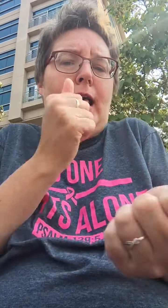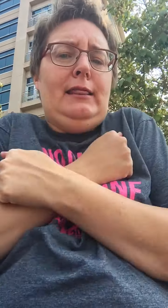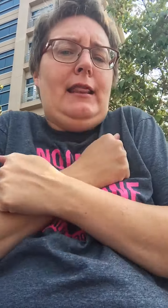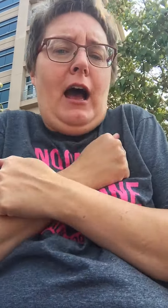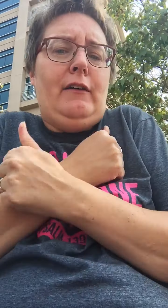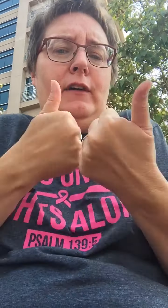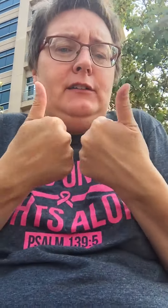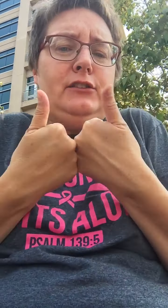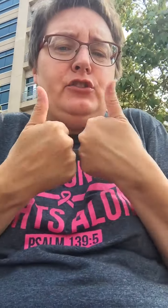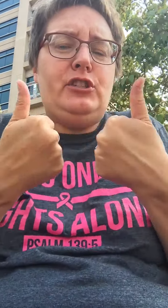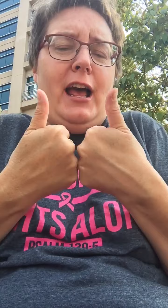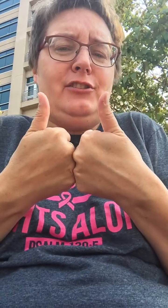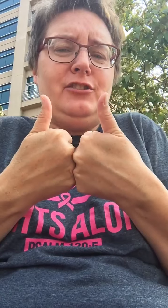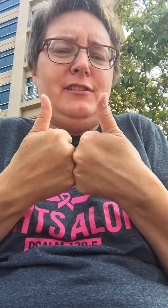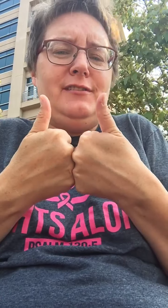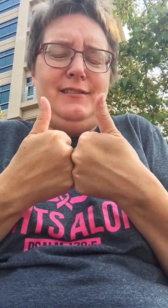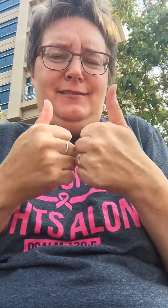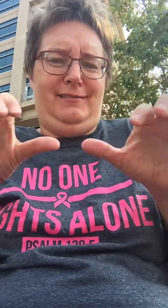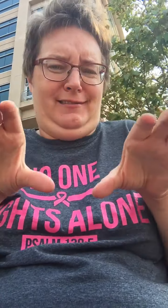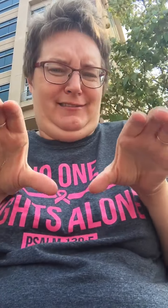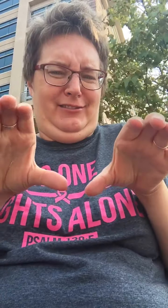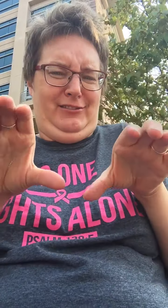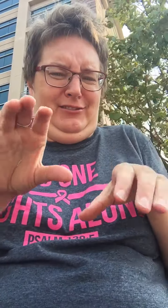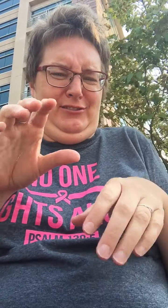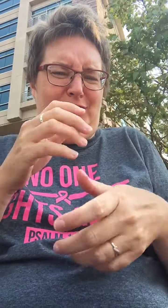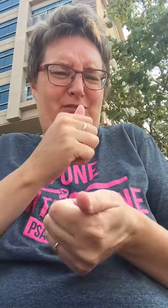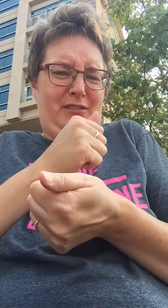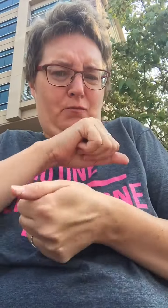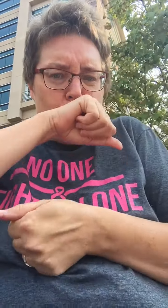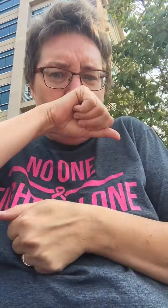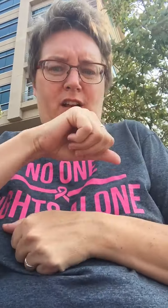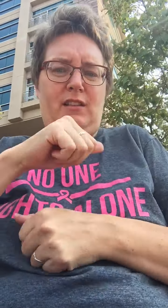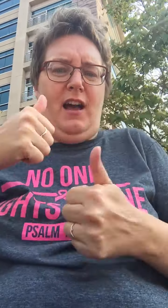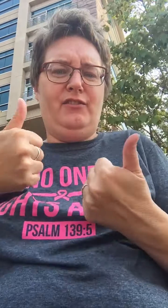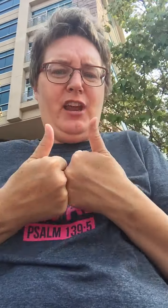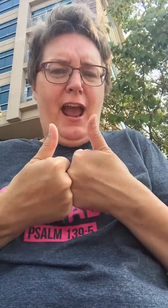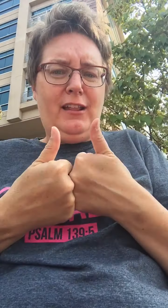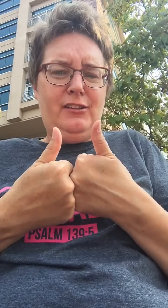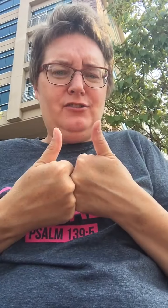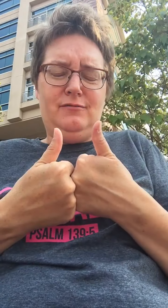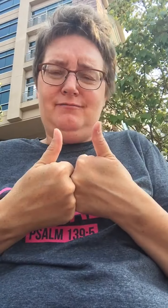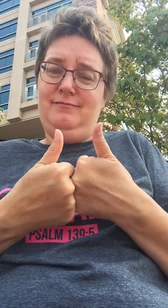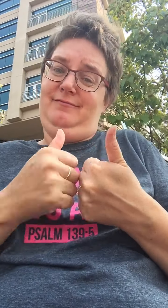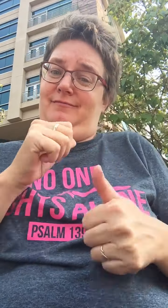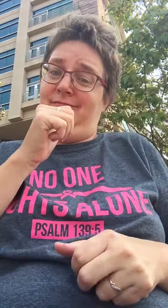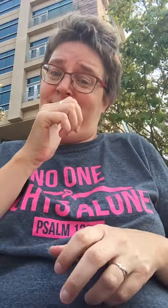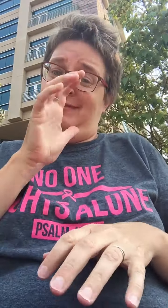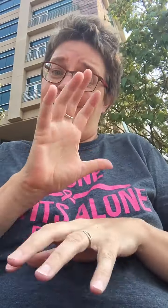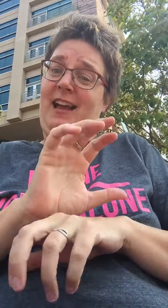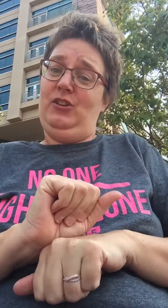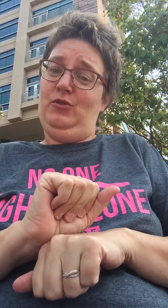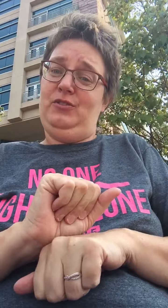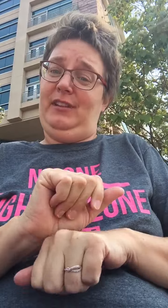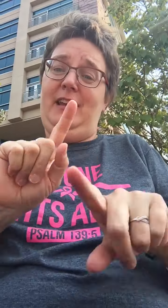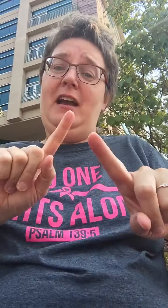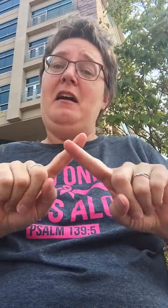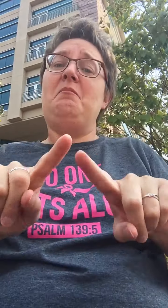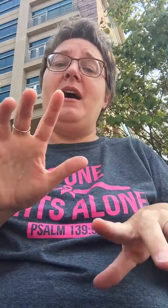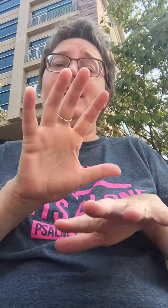love challenges. Do you love a challenge? I usually but